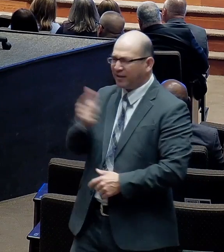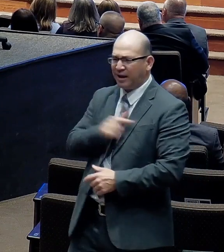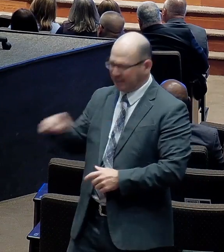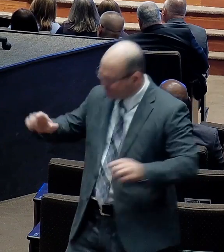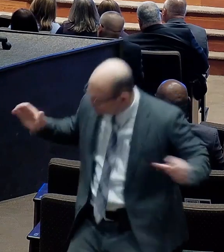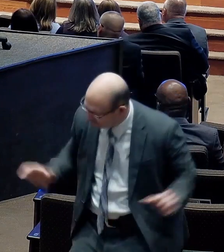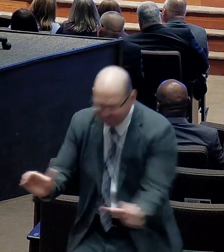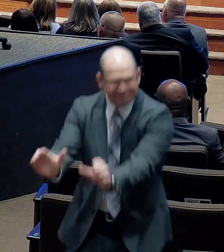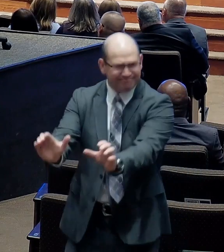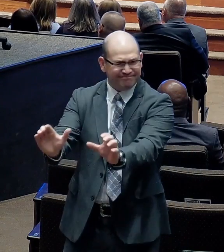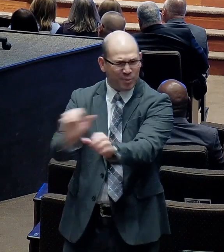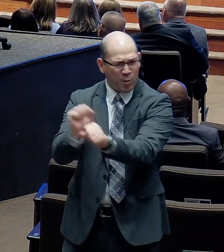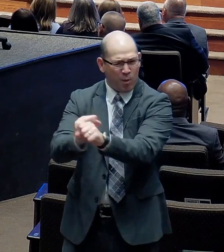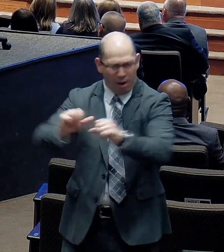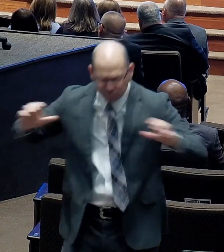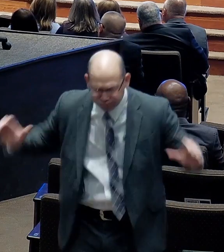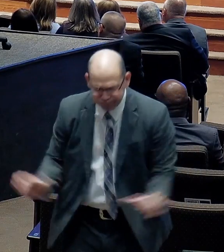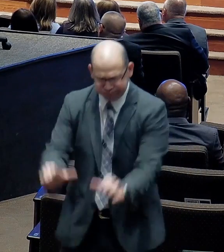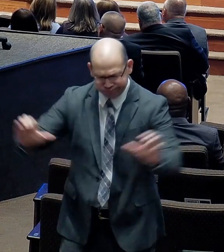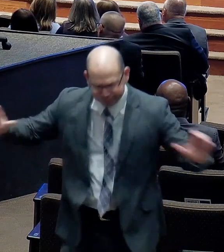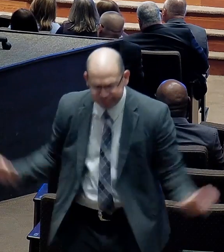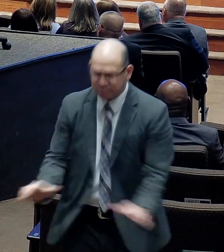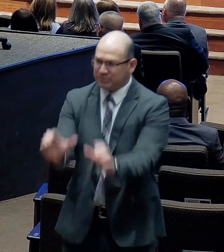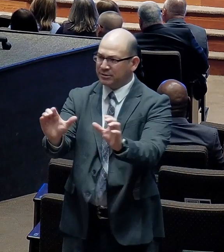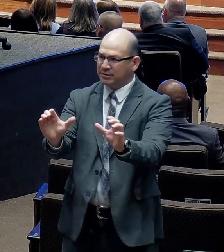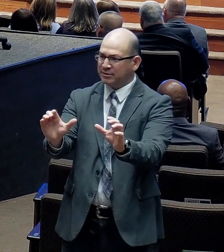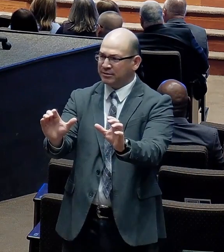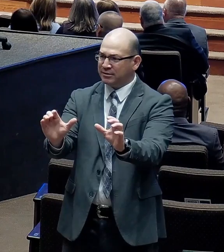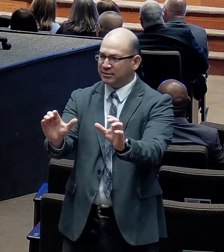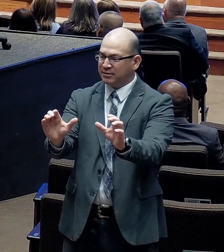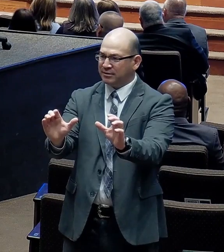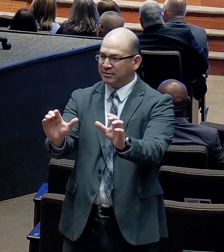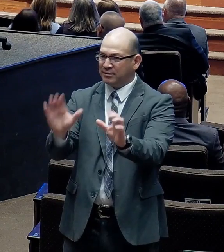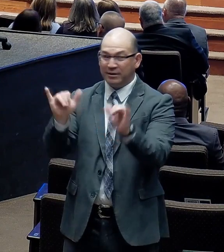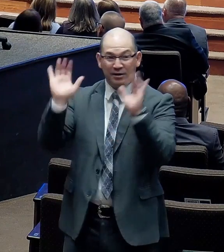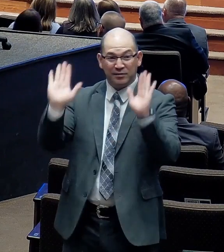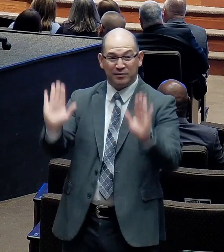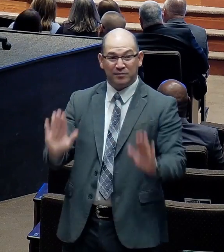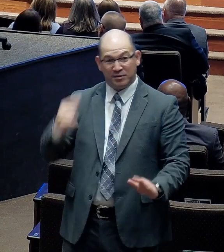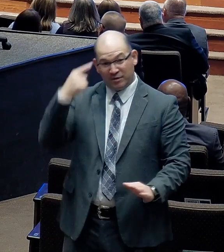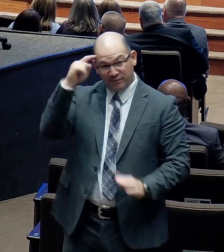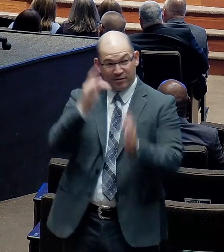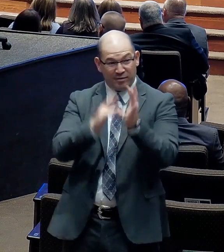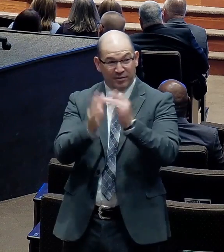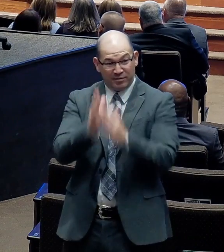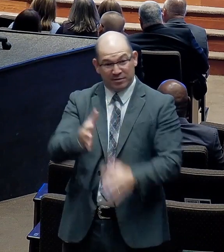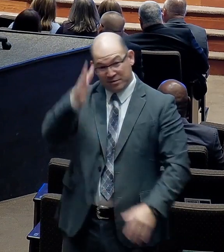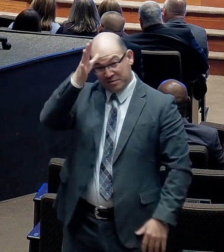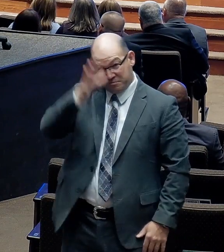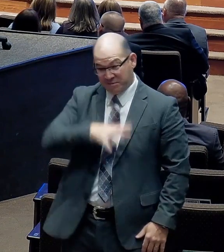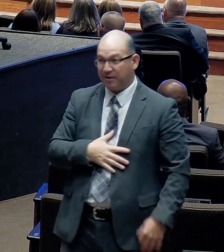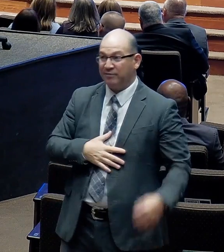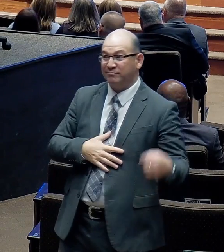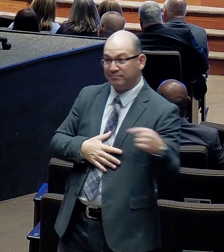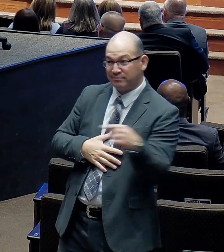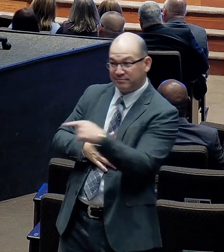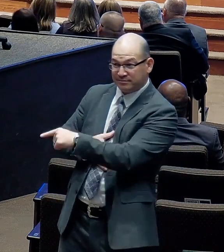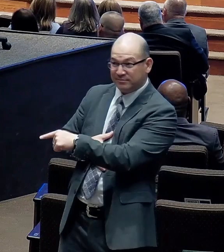And one of the greatest things. That a preacher can have. He had. A loving. Sacrificial.